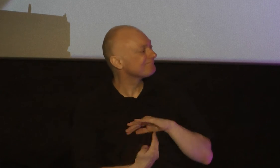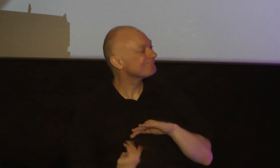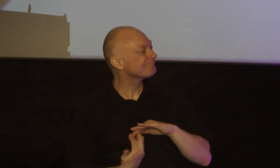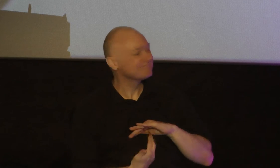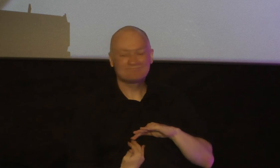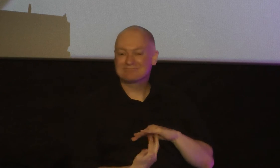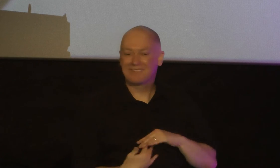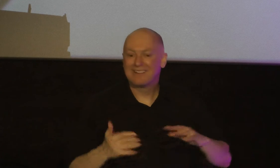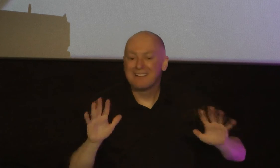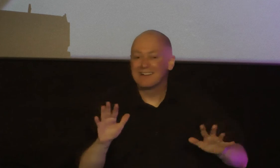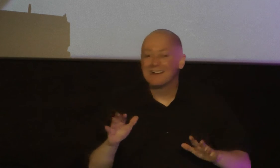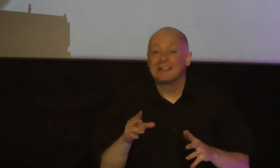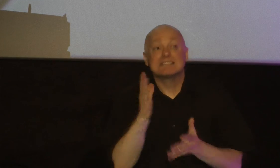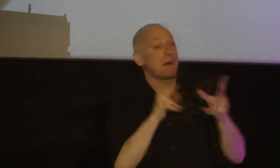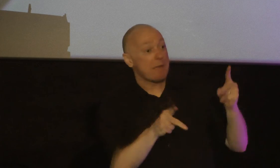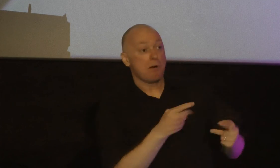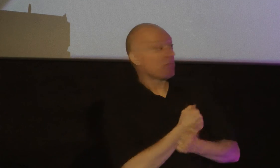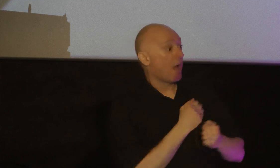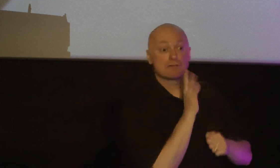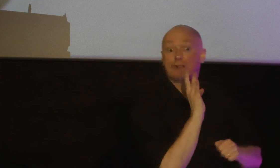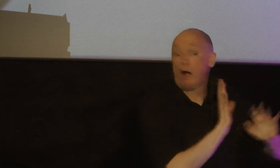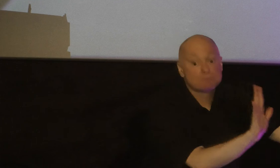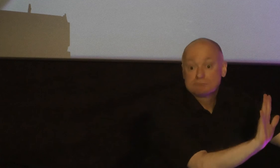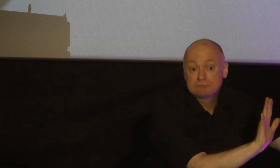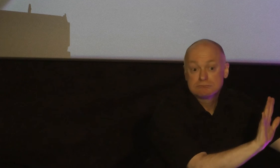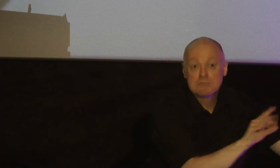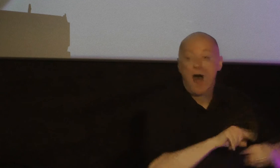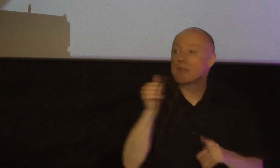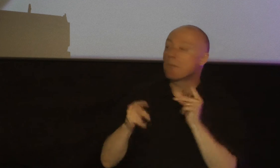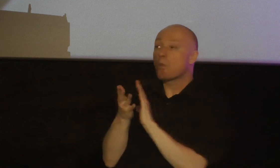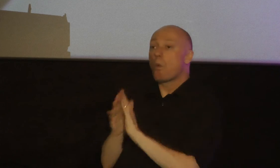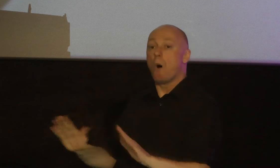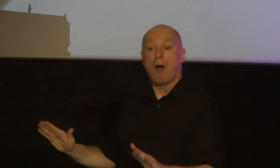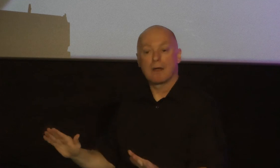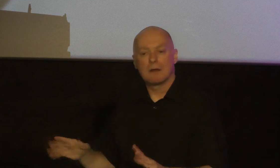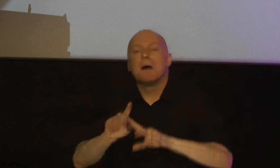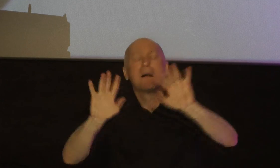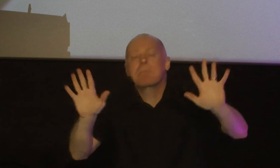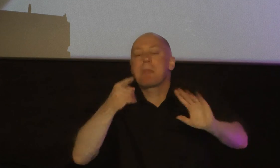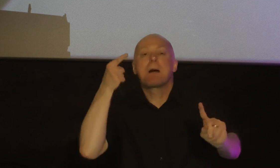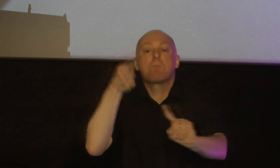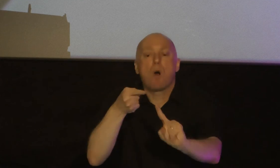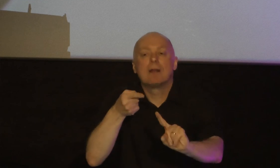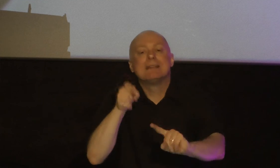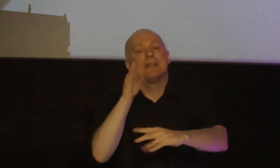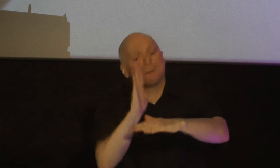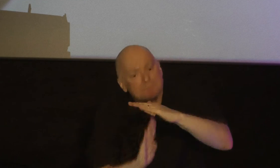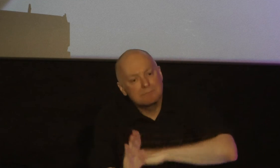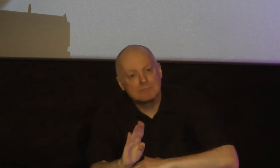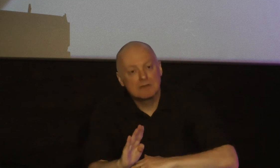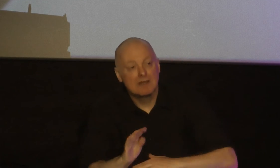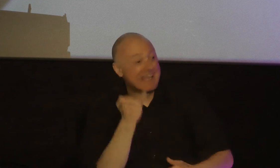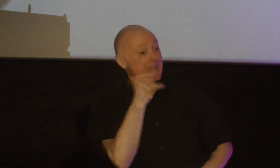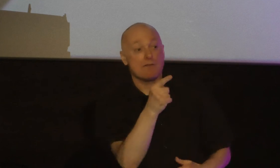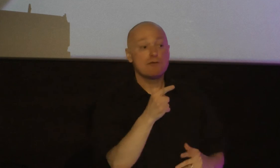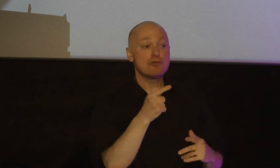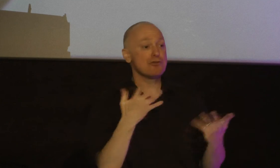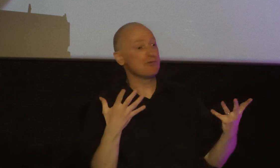made you if you love to talk keep talking but have a disposition of humility to listen if you're outgoing be outgoing we love that